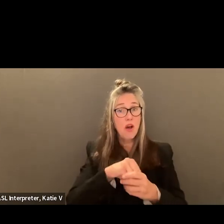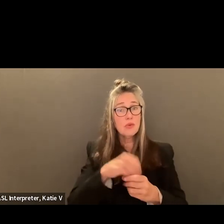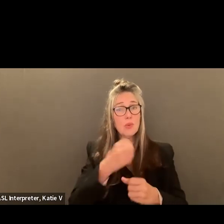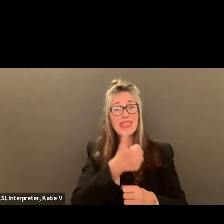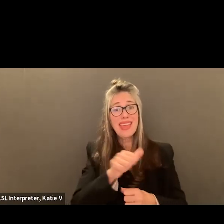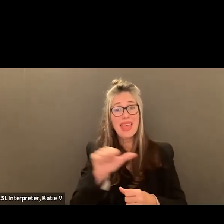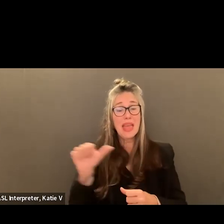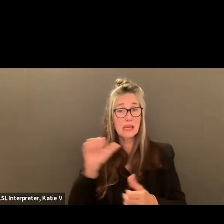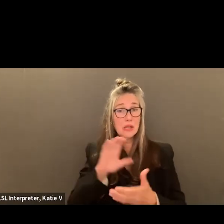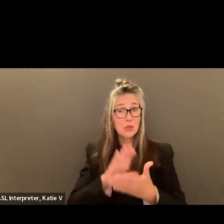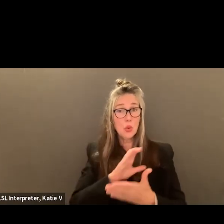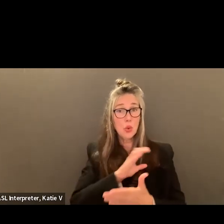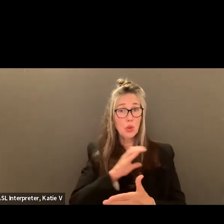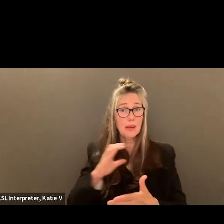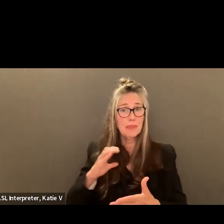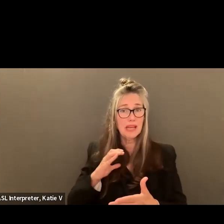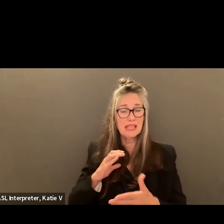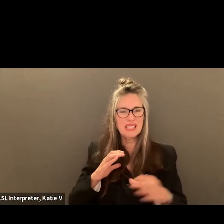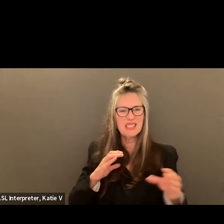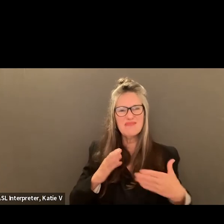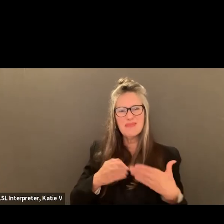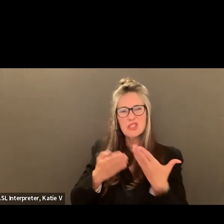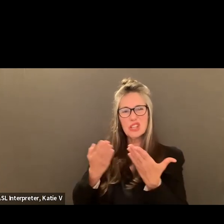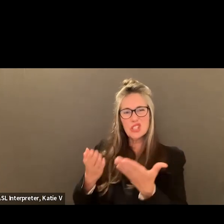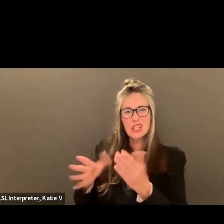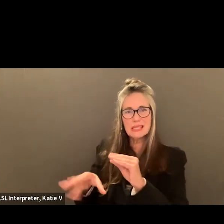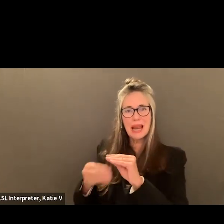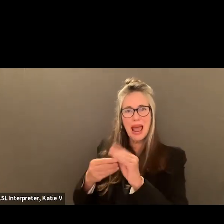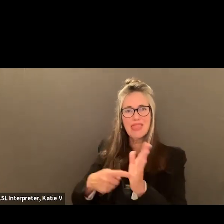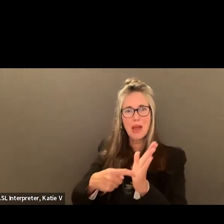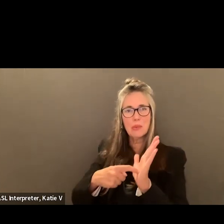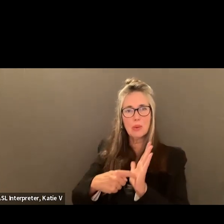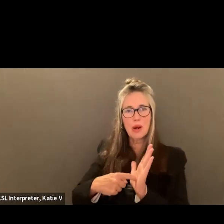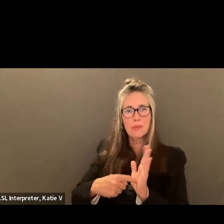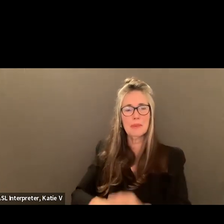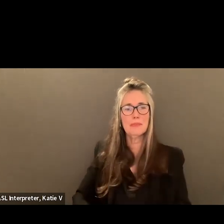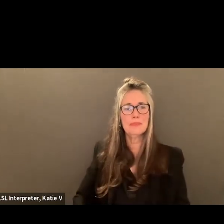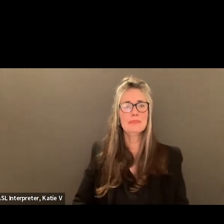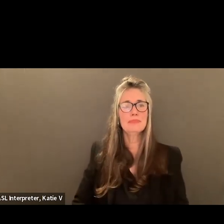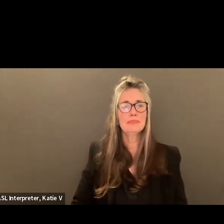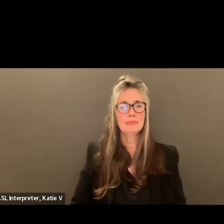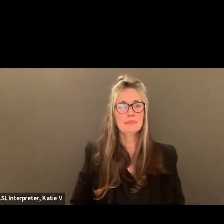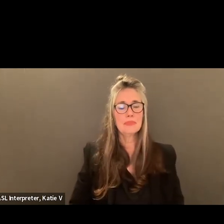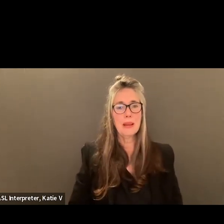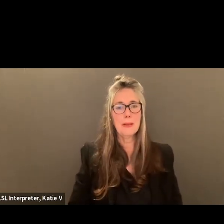So have you worked on and are currently working on any school committees? Mm-hmm. Okay.